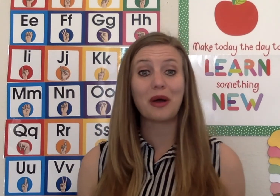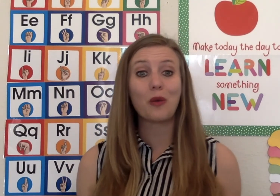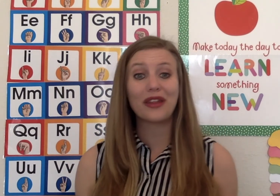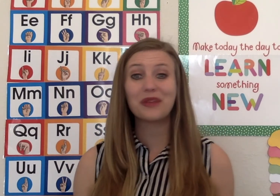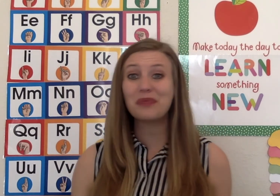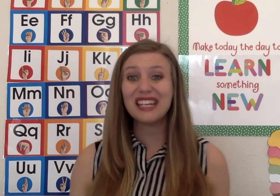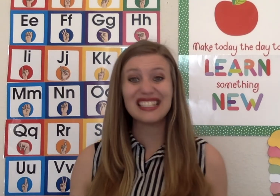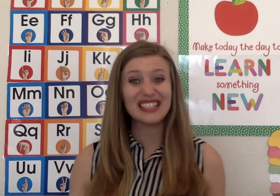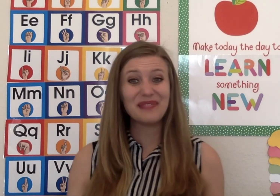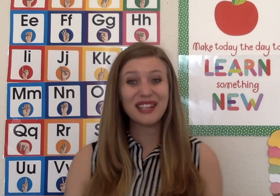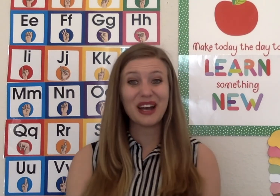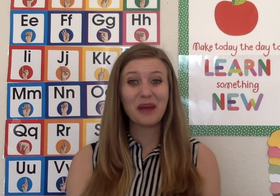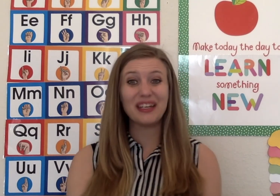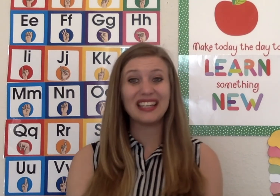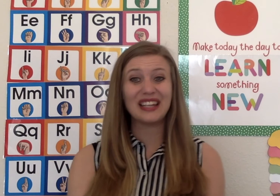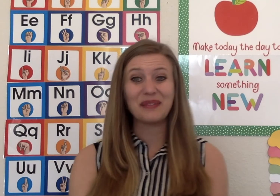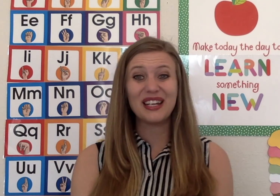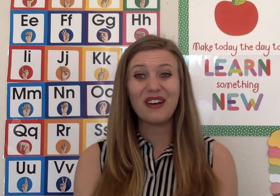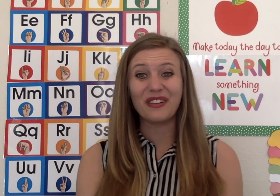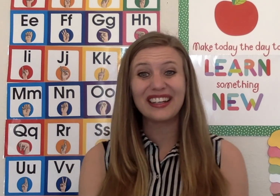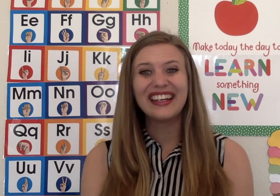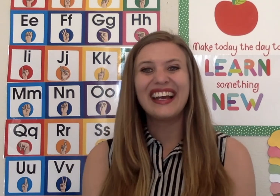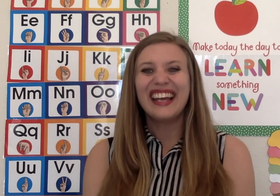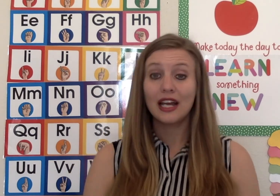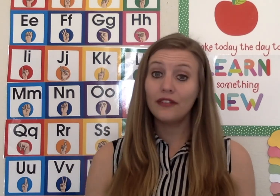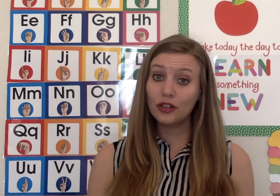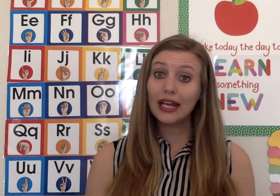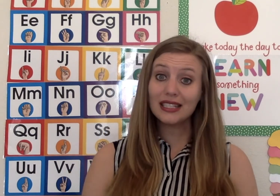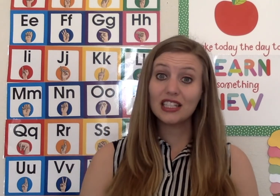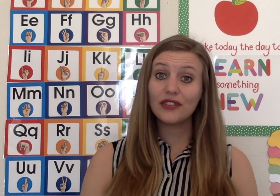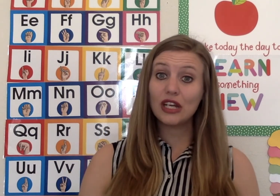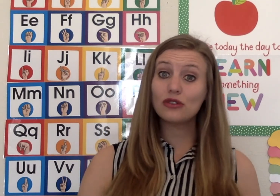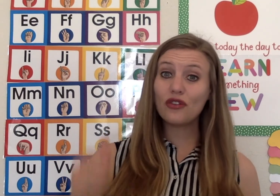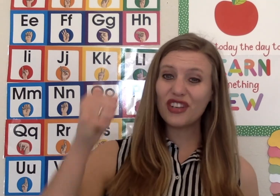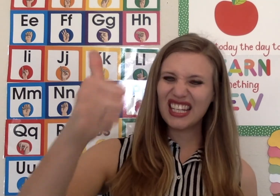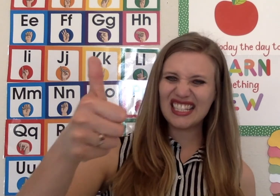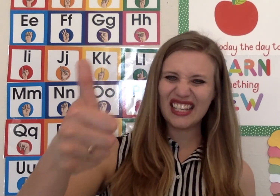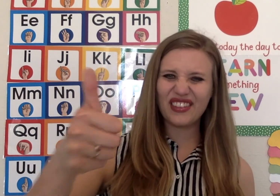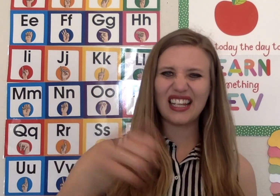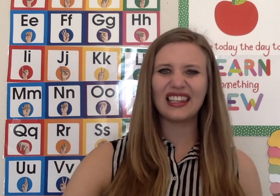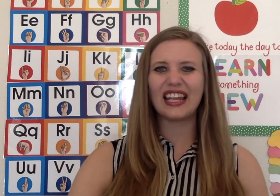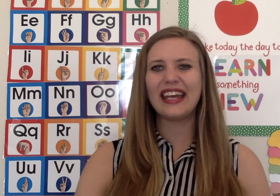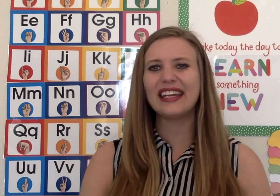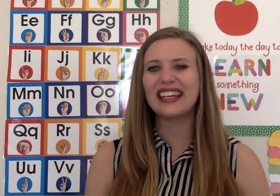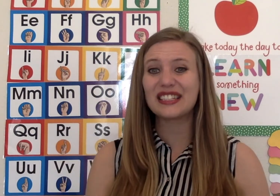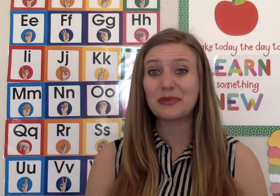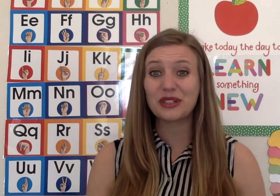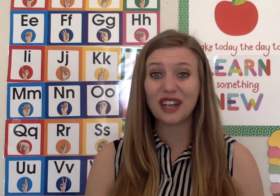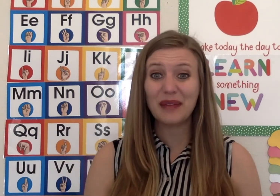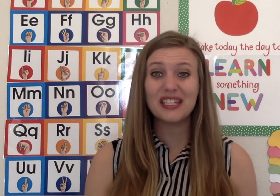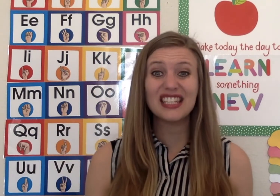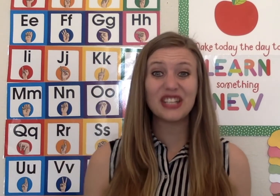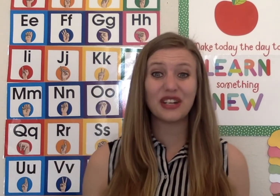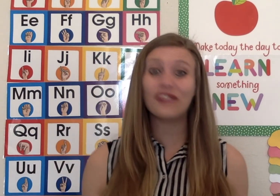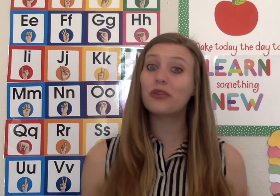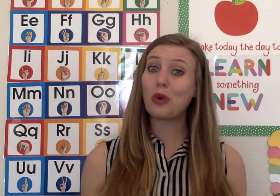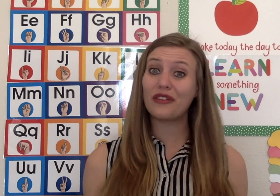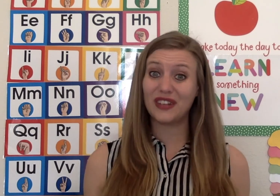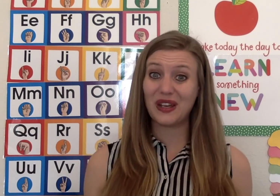weather, please leave me a comment and let me know. If you liked this video, don't forget to give it a like and subscribe to the channel for more videos